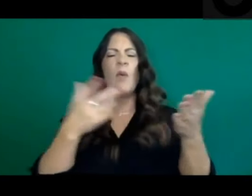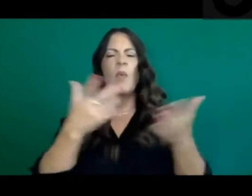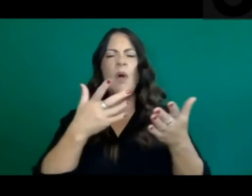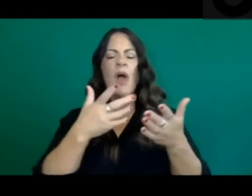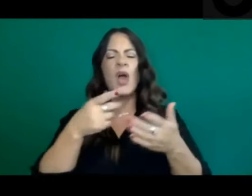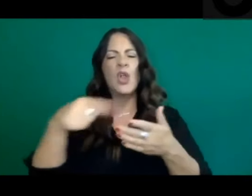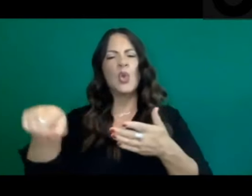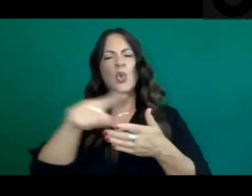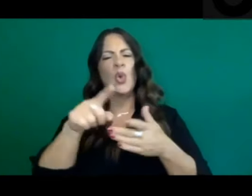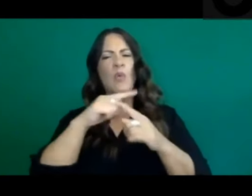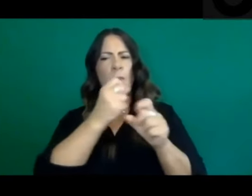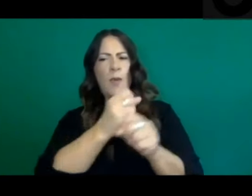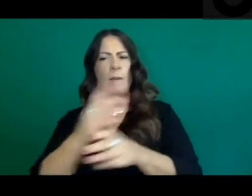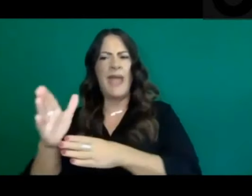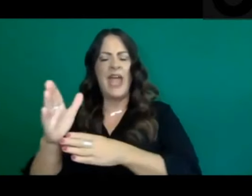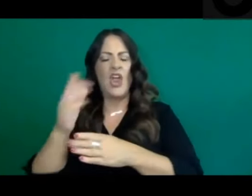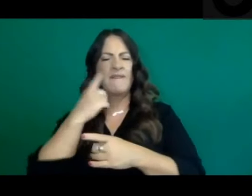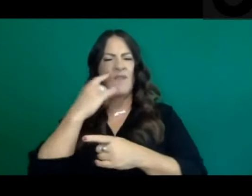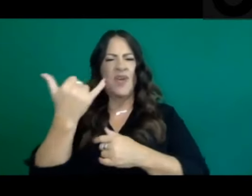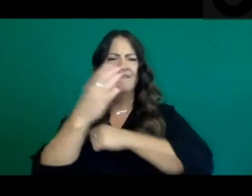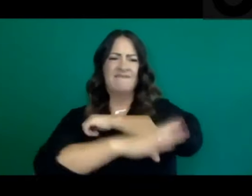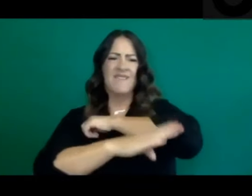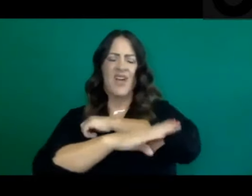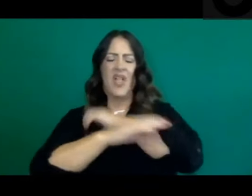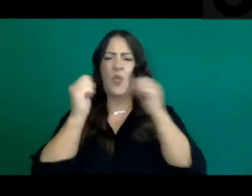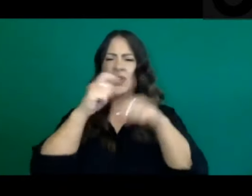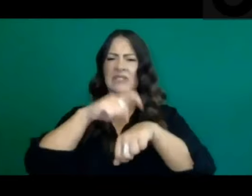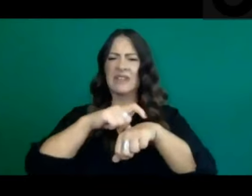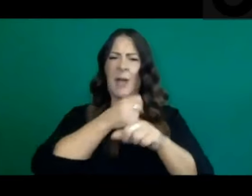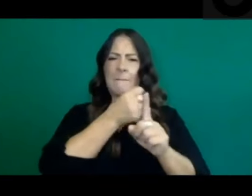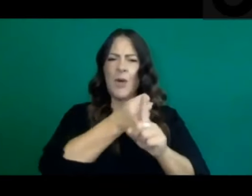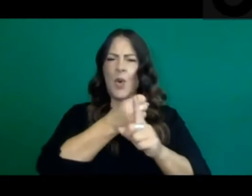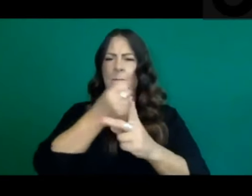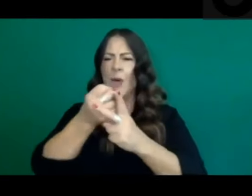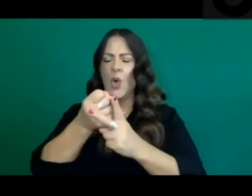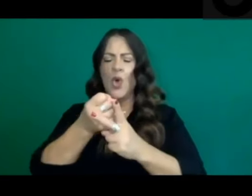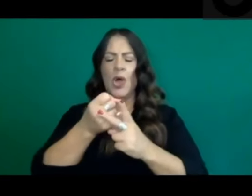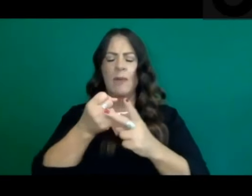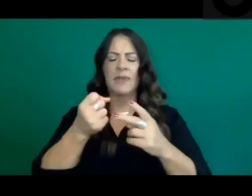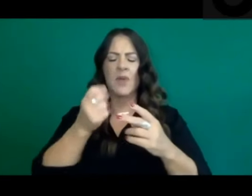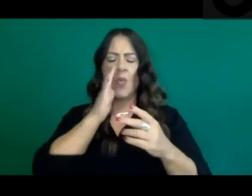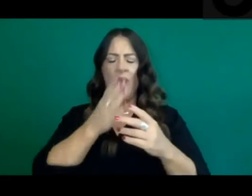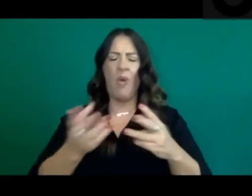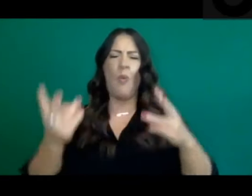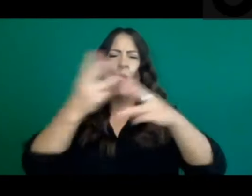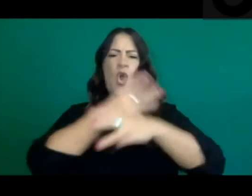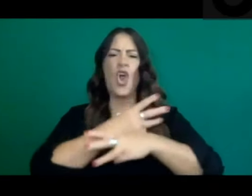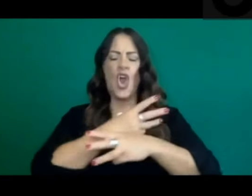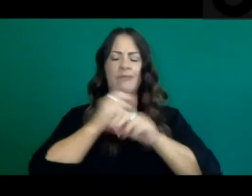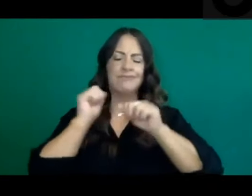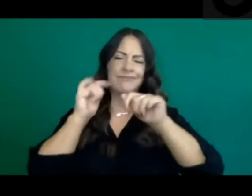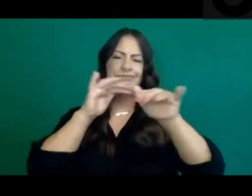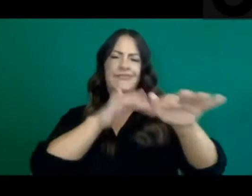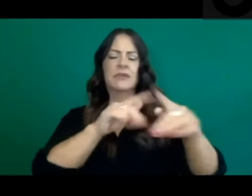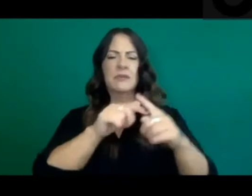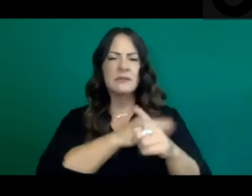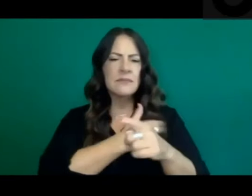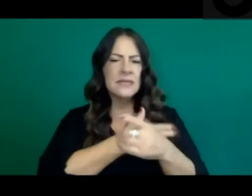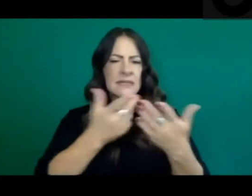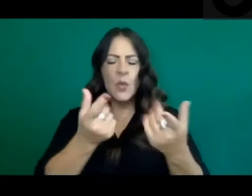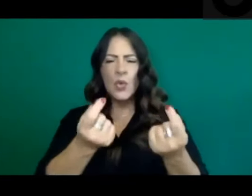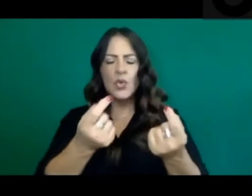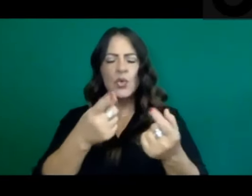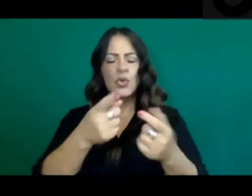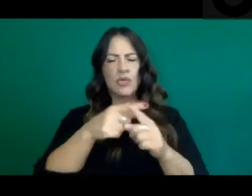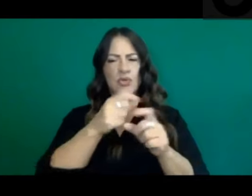to prepare for the fall and winter months? I mean, what exactly is being done that will be different or amplified to what the state had been doing